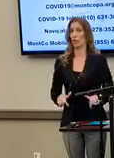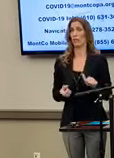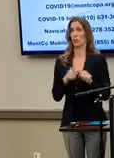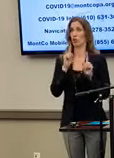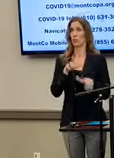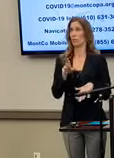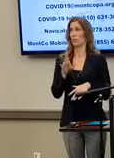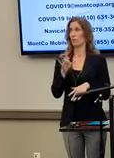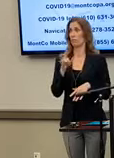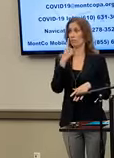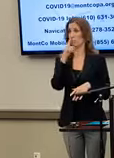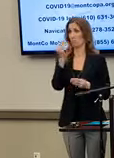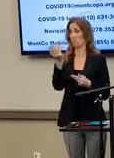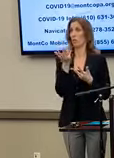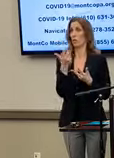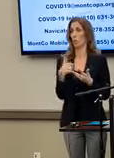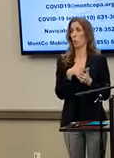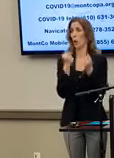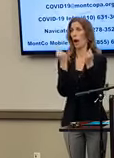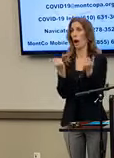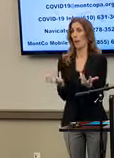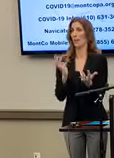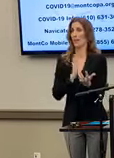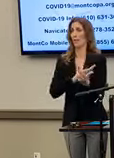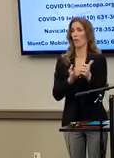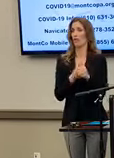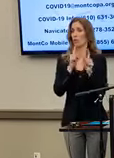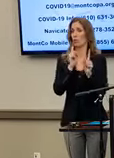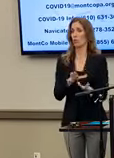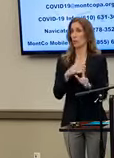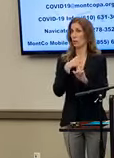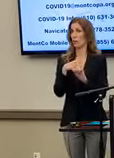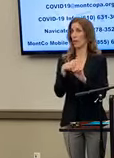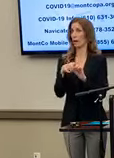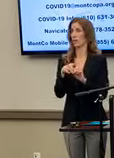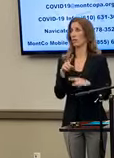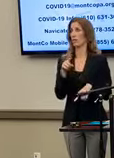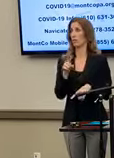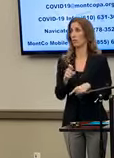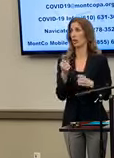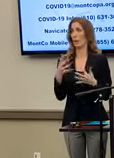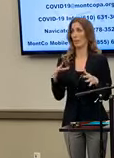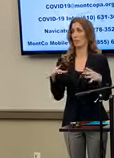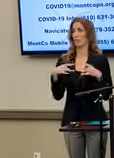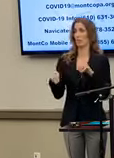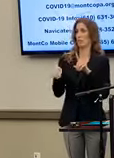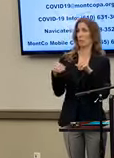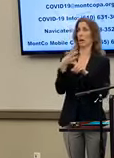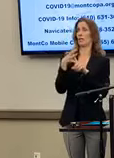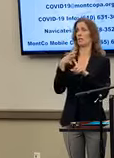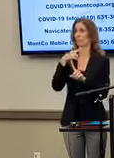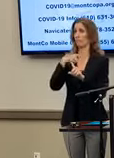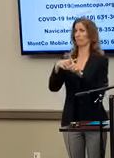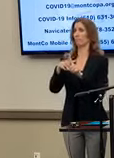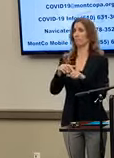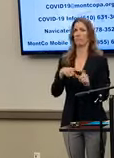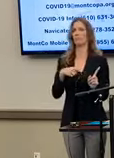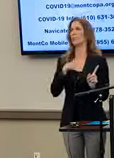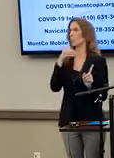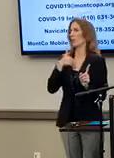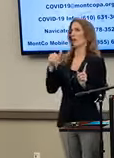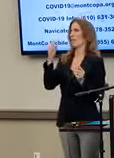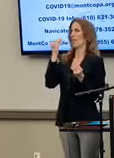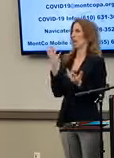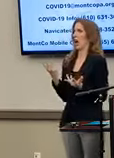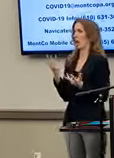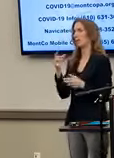responders? If so, can you let us know how many of our first responders have been exposed and are testing positive? I don't have that